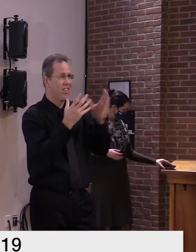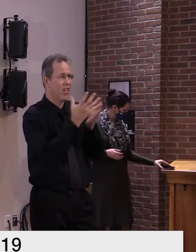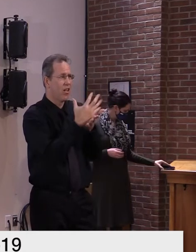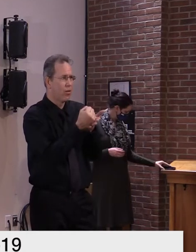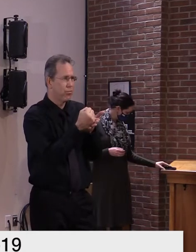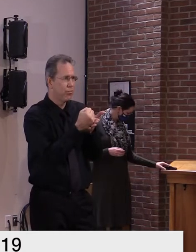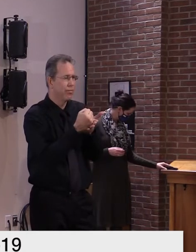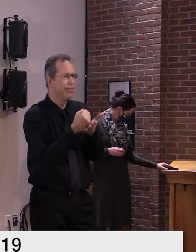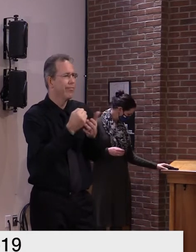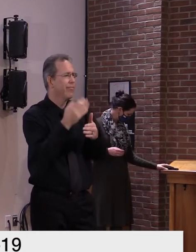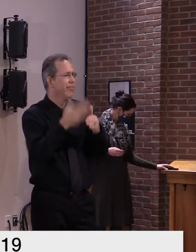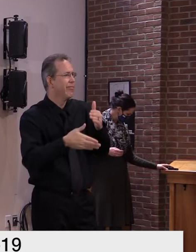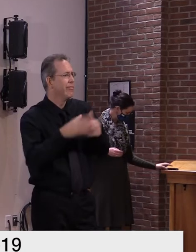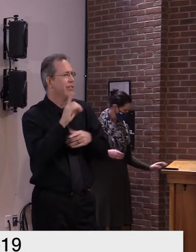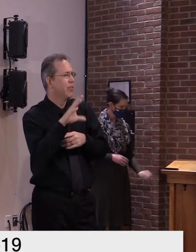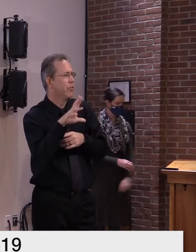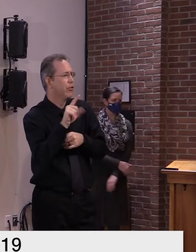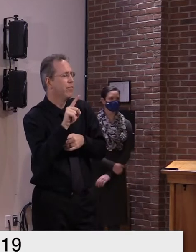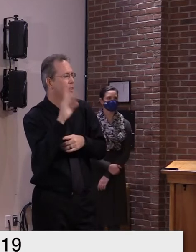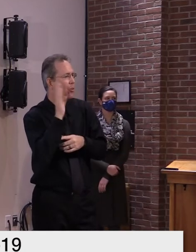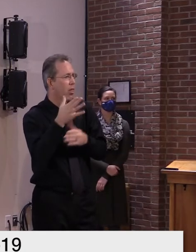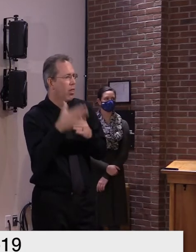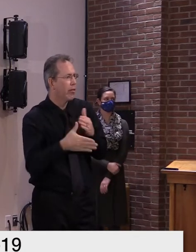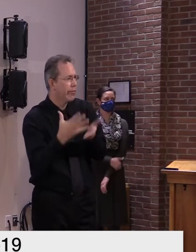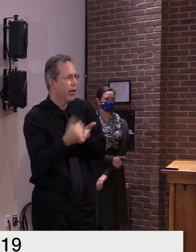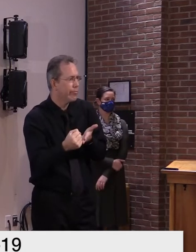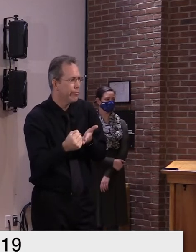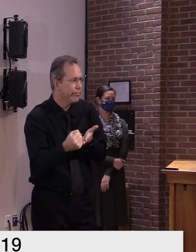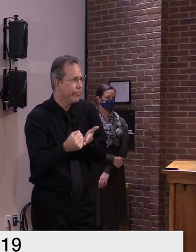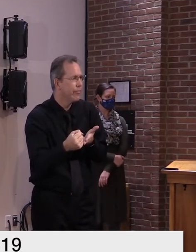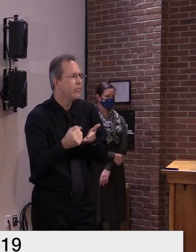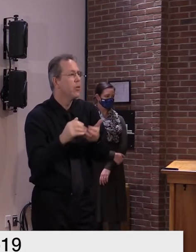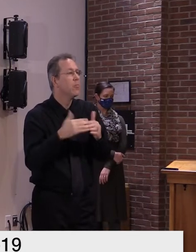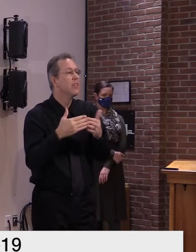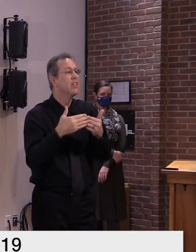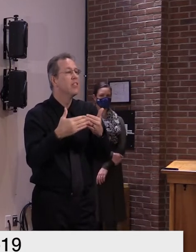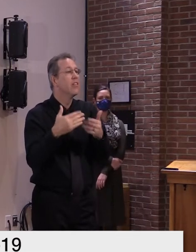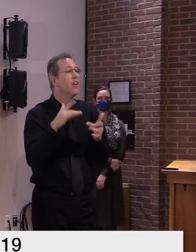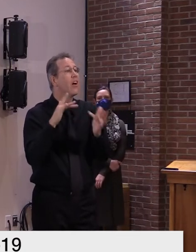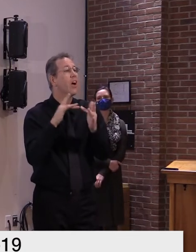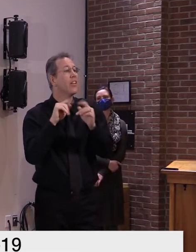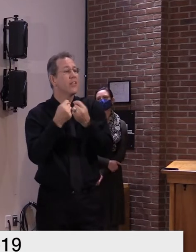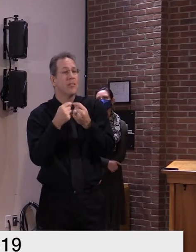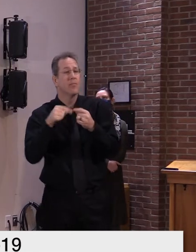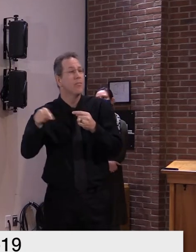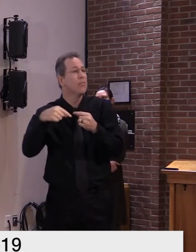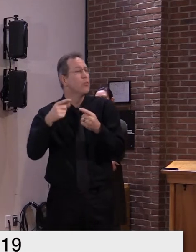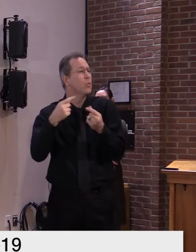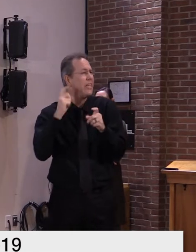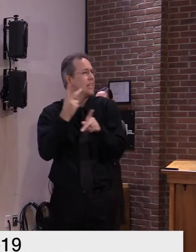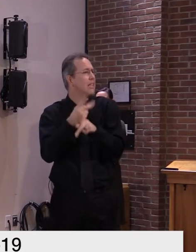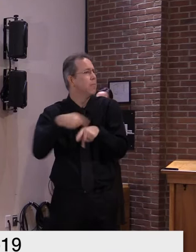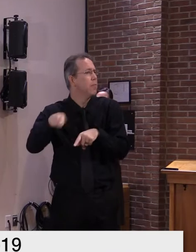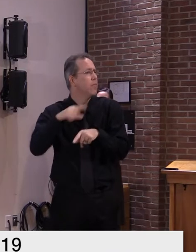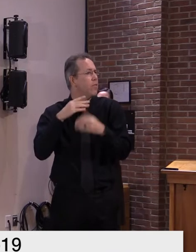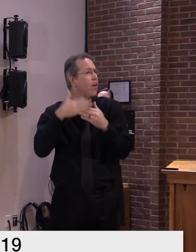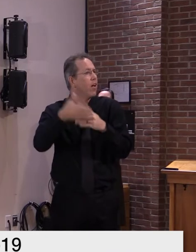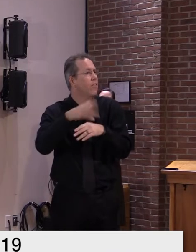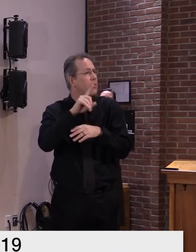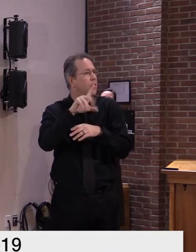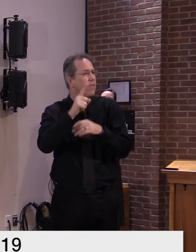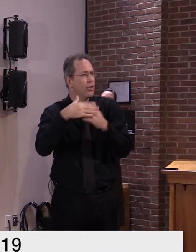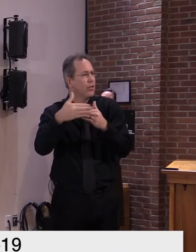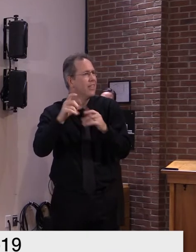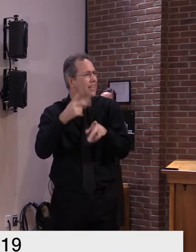we will obviously be contract contact tracing beyond uh december 31st so we will be using